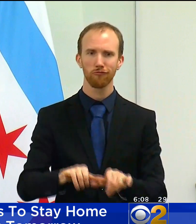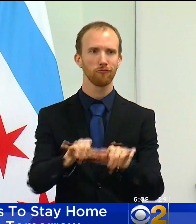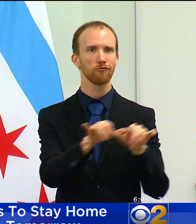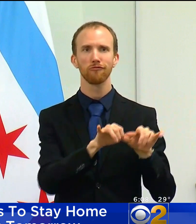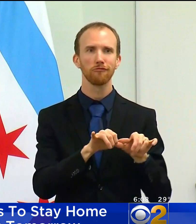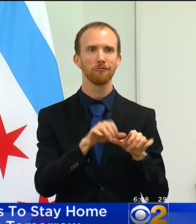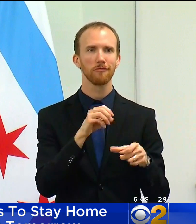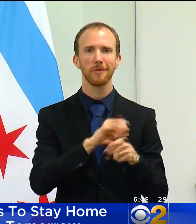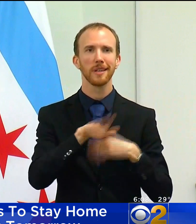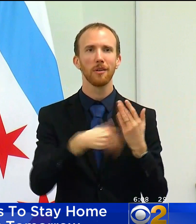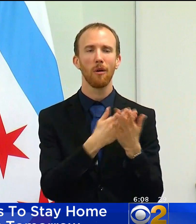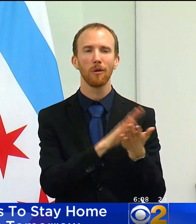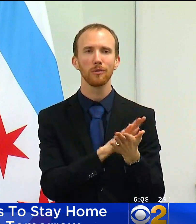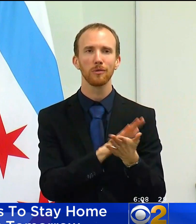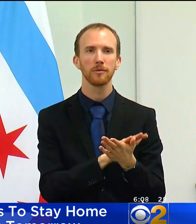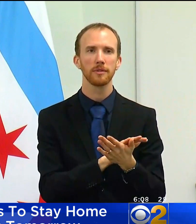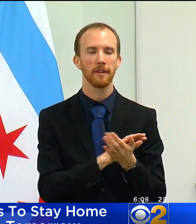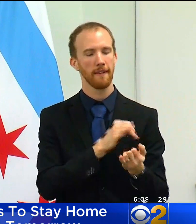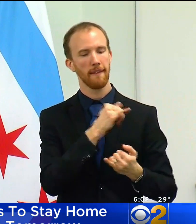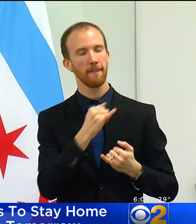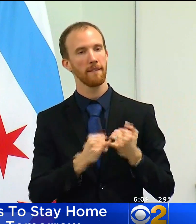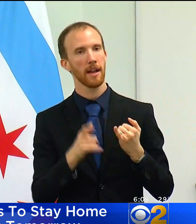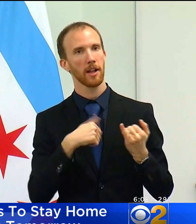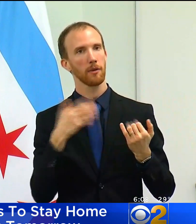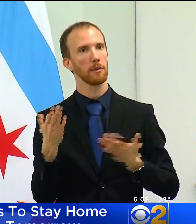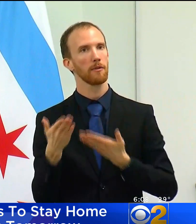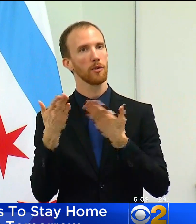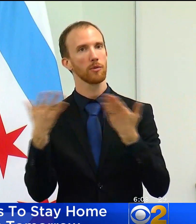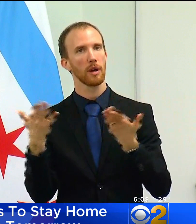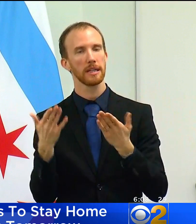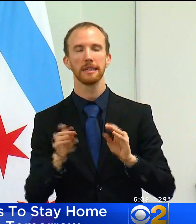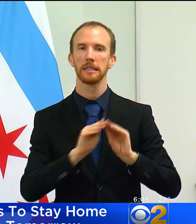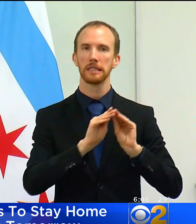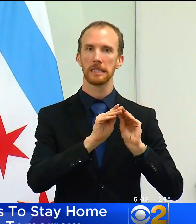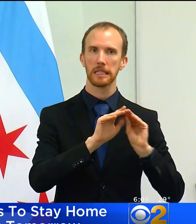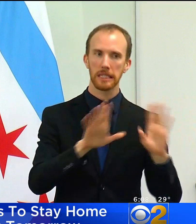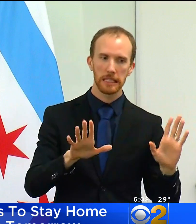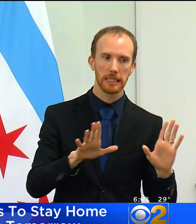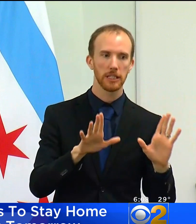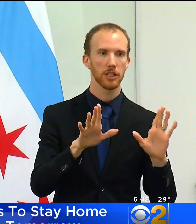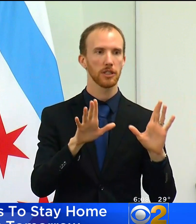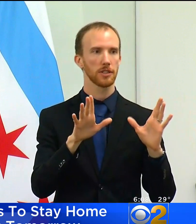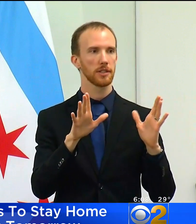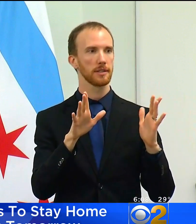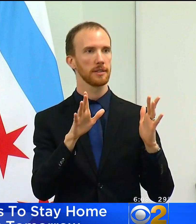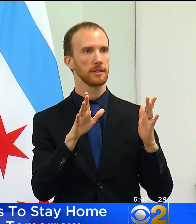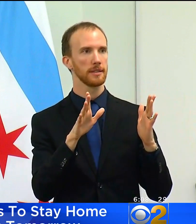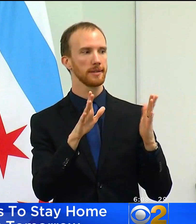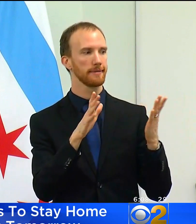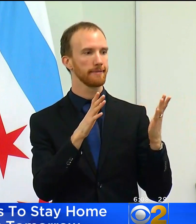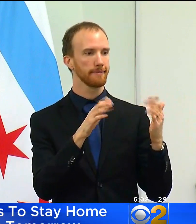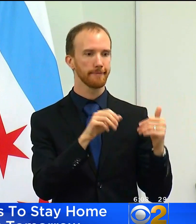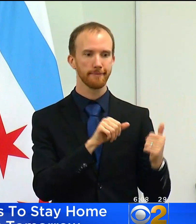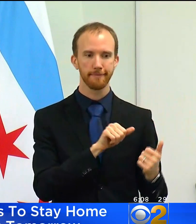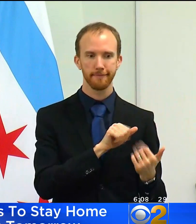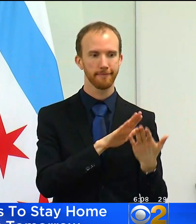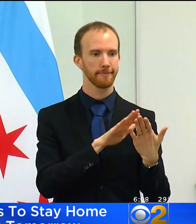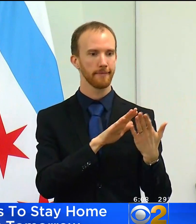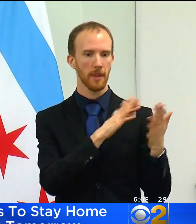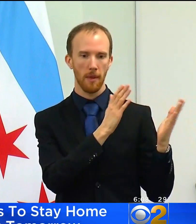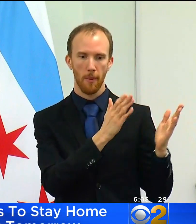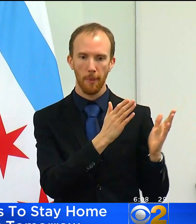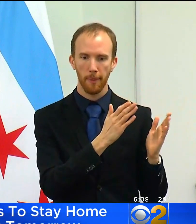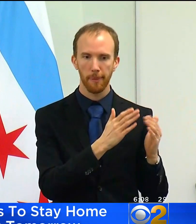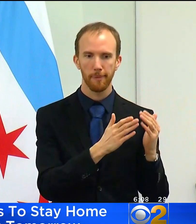Finally, we have provided we have proposed I'm sorry, clear guidance for when a classroom pod, a school or the district should revert to